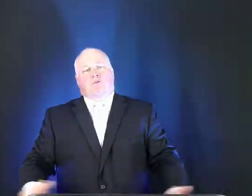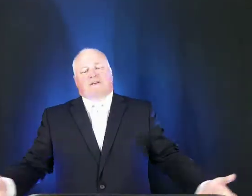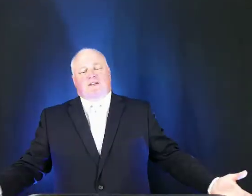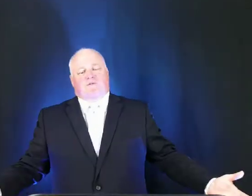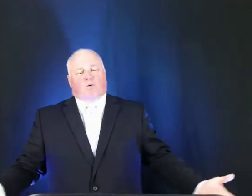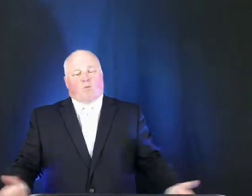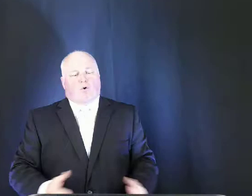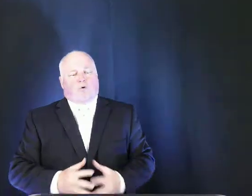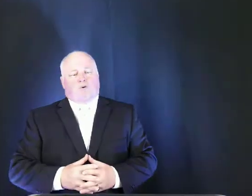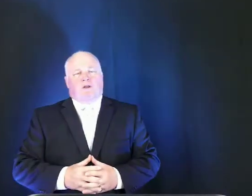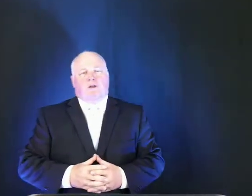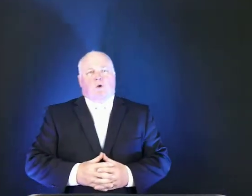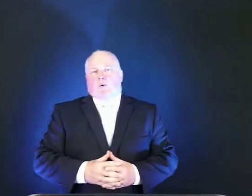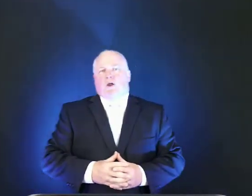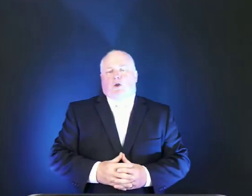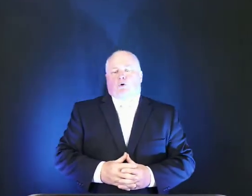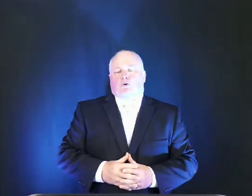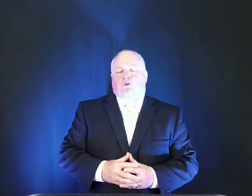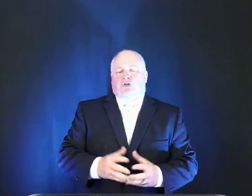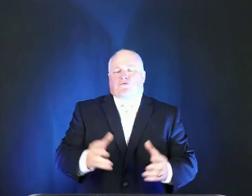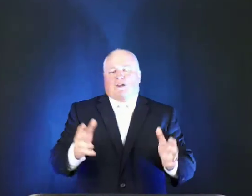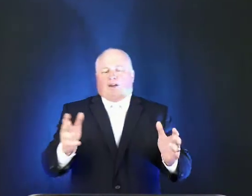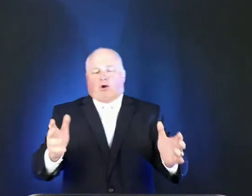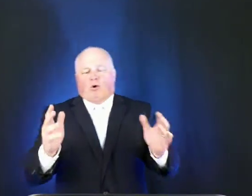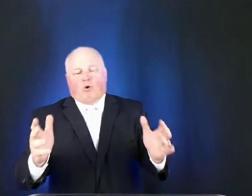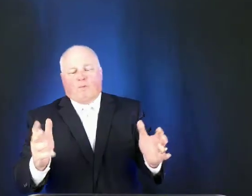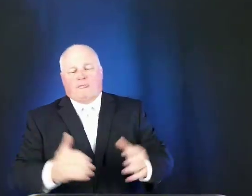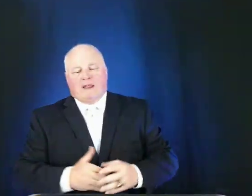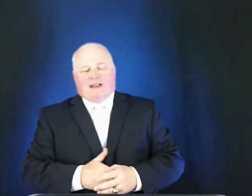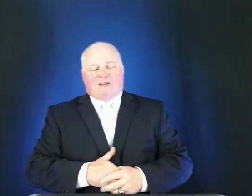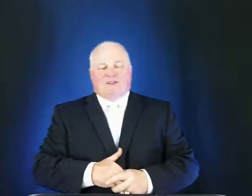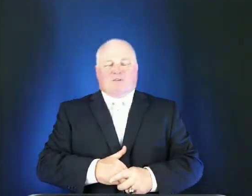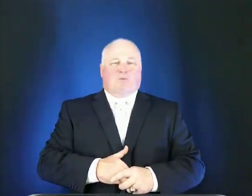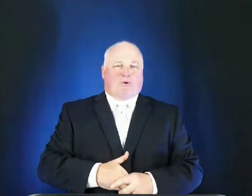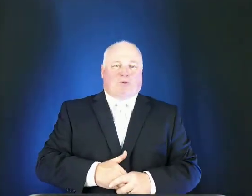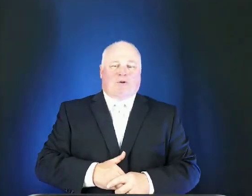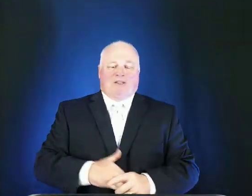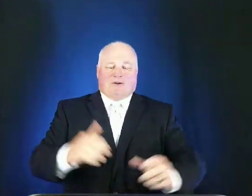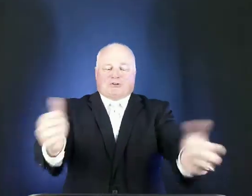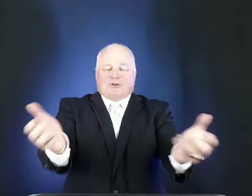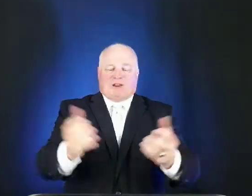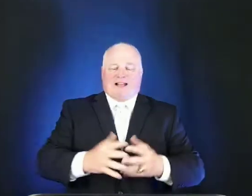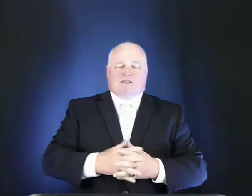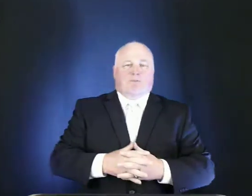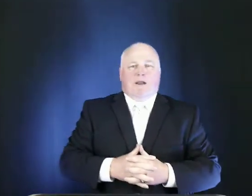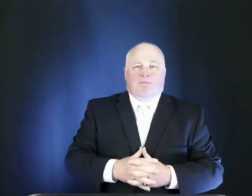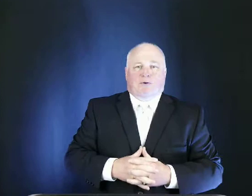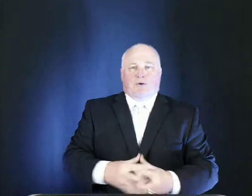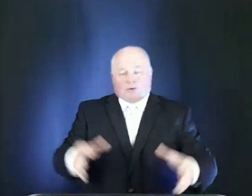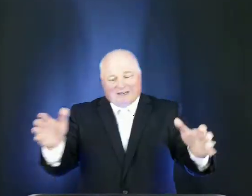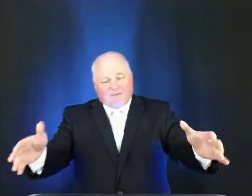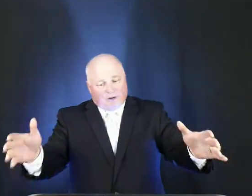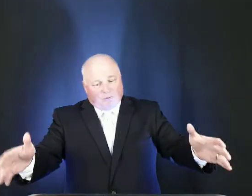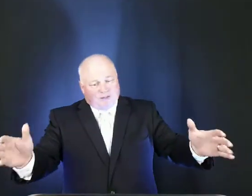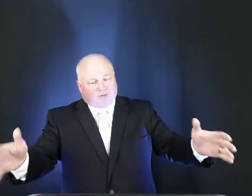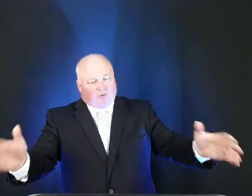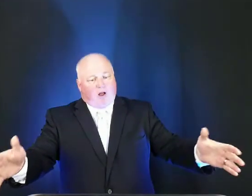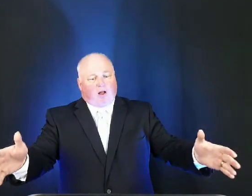a different world we no longer should feel at home in this world there are two kinds of people who are living on this rock